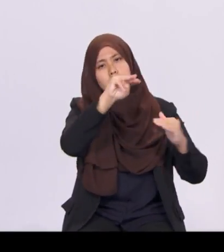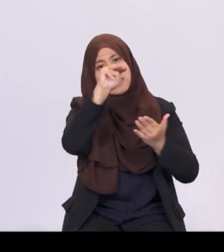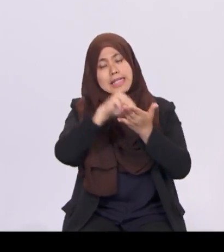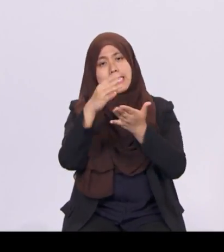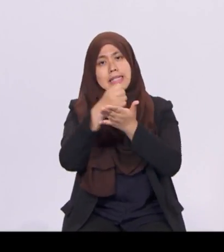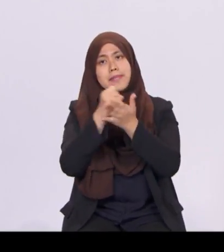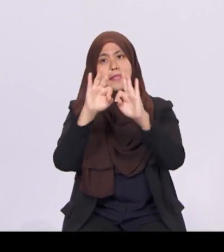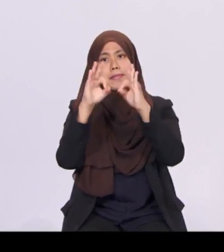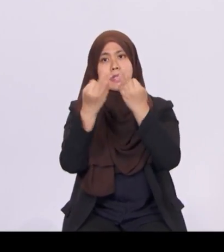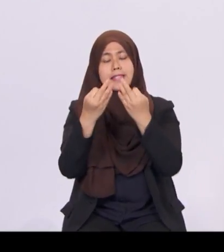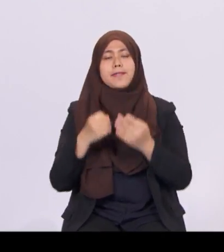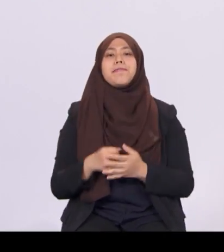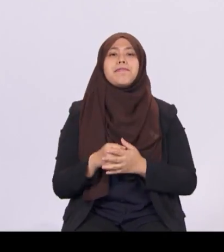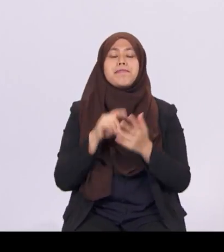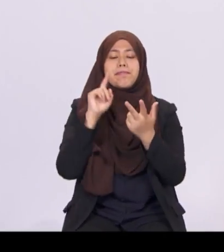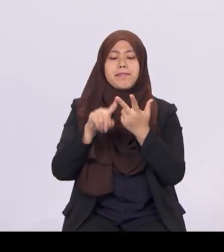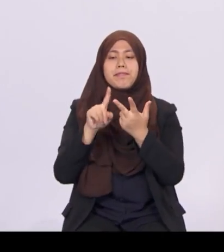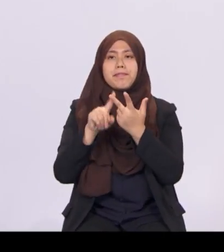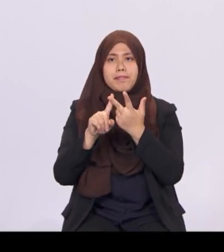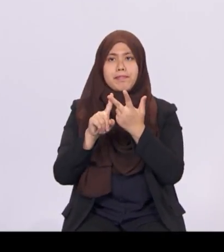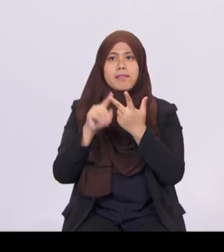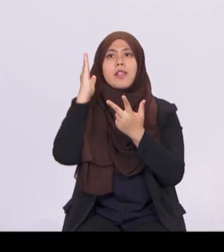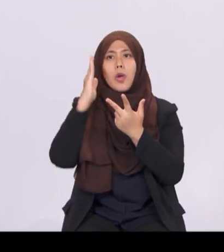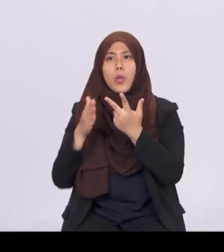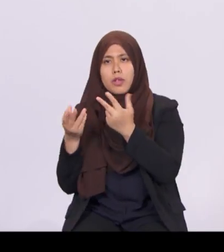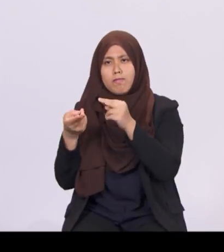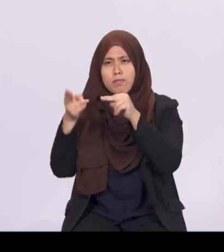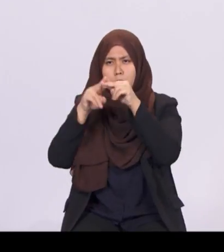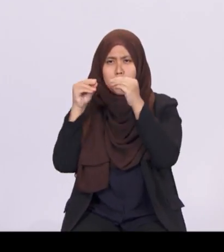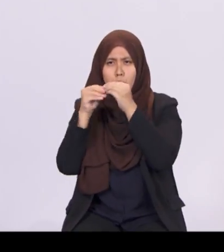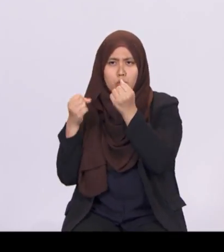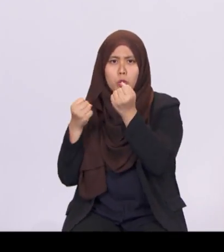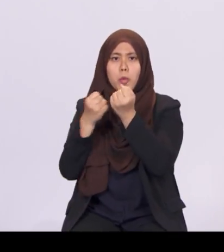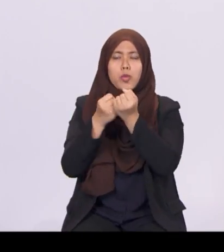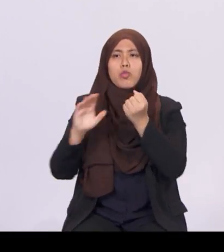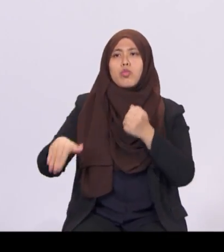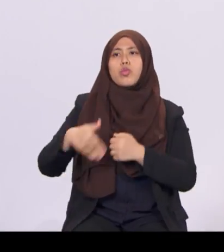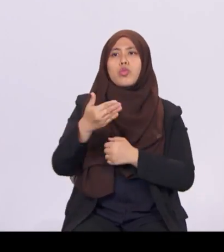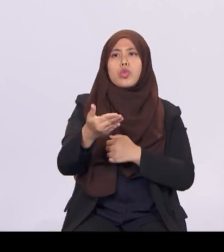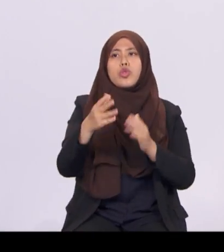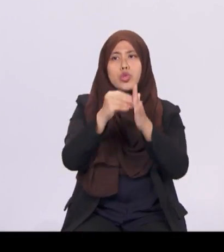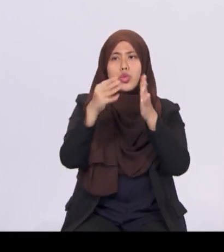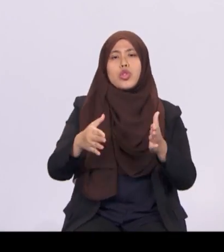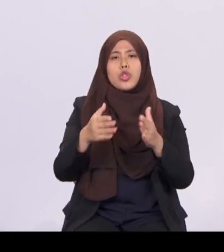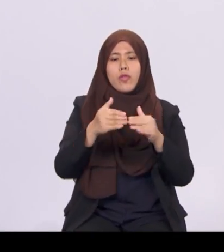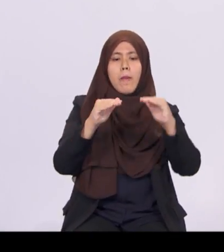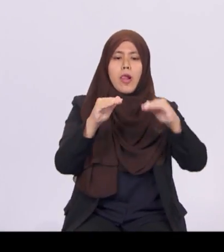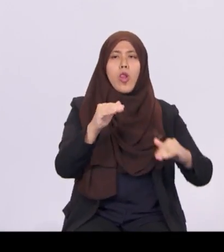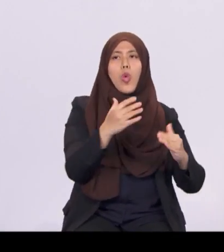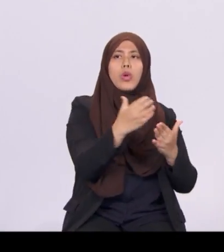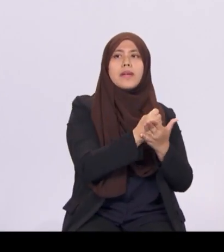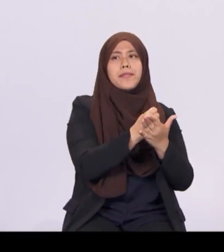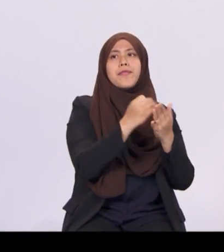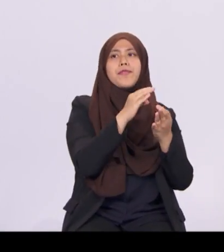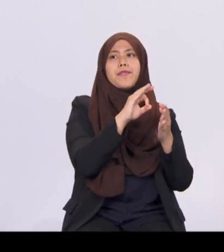we will increase support to students from lower income families. We will enhance the MOE financial assistance scheme